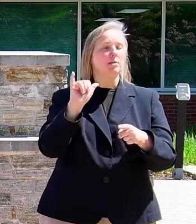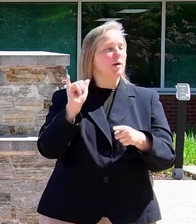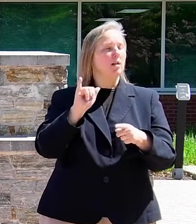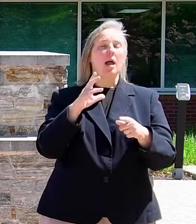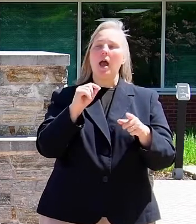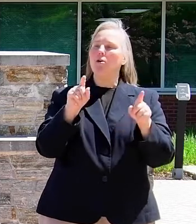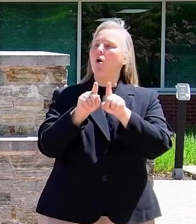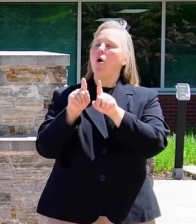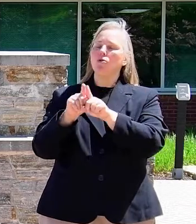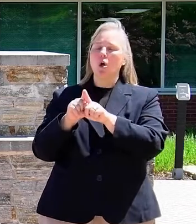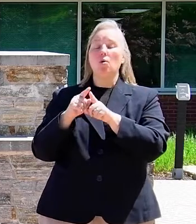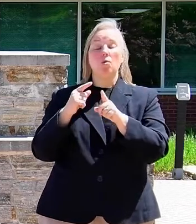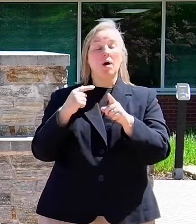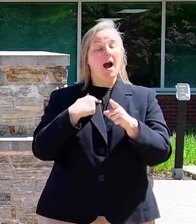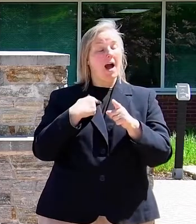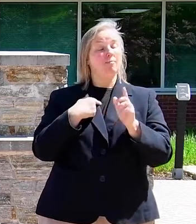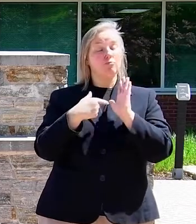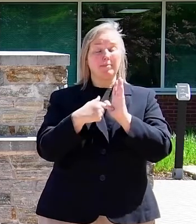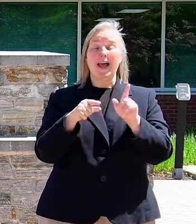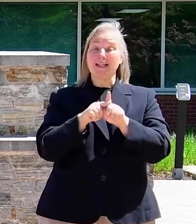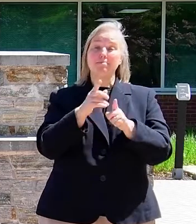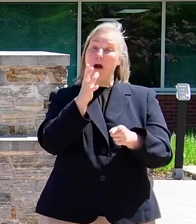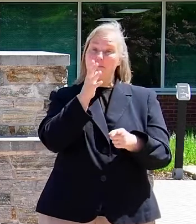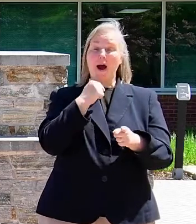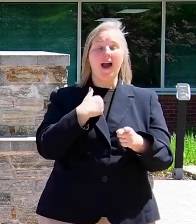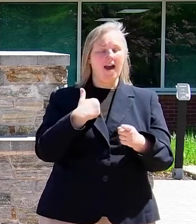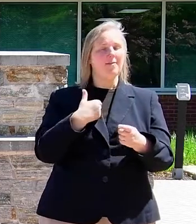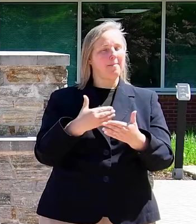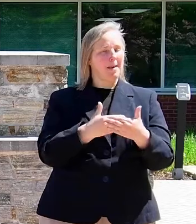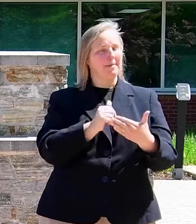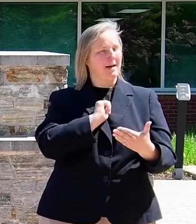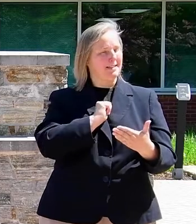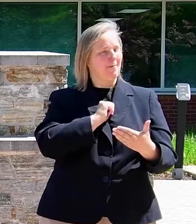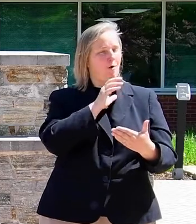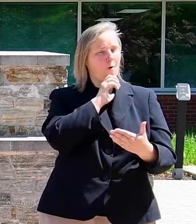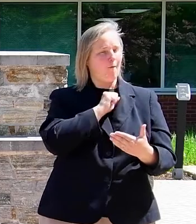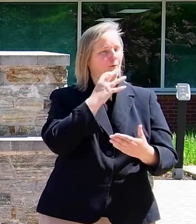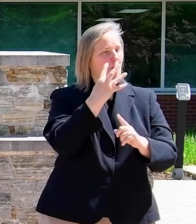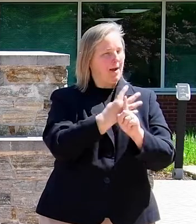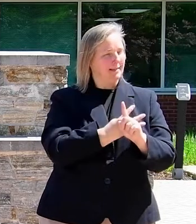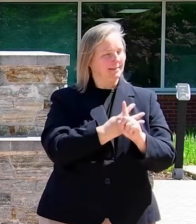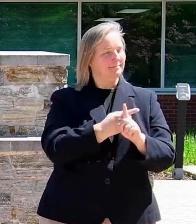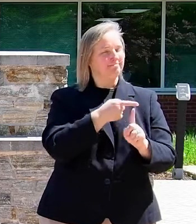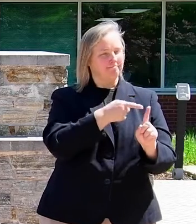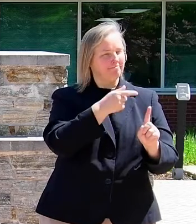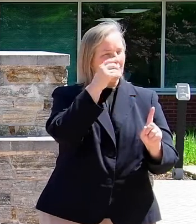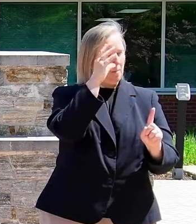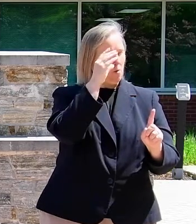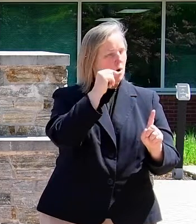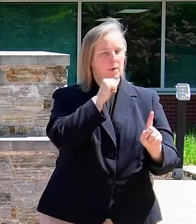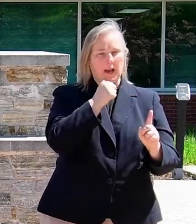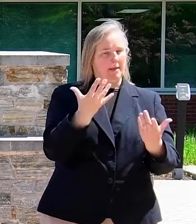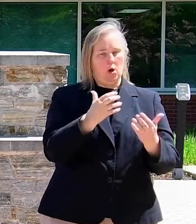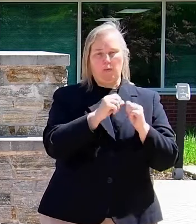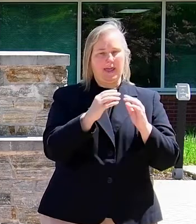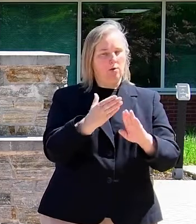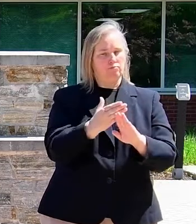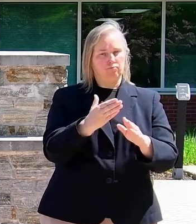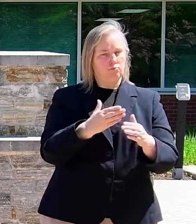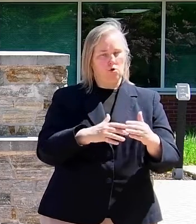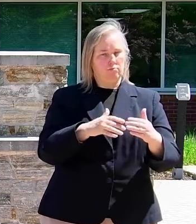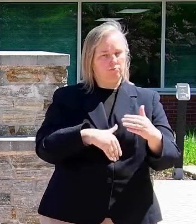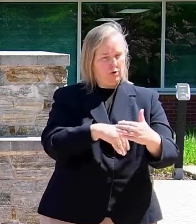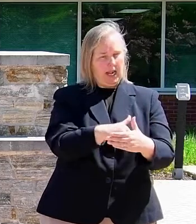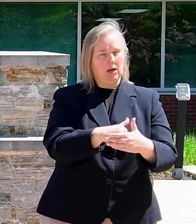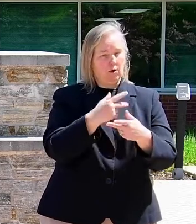also am representing as moms. I have a four-month old baby, and he would not be here without prenatal care. Prenatal care